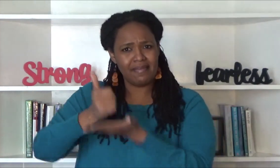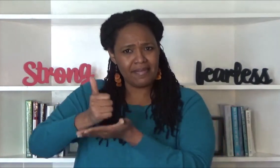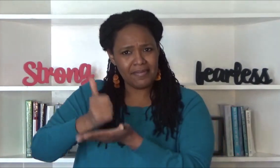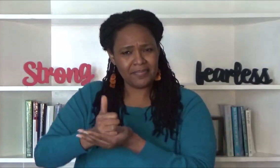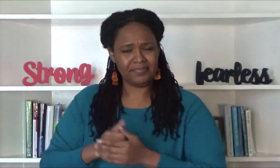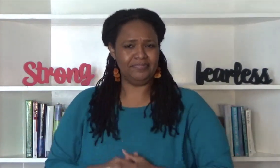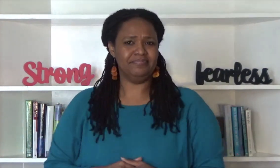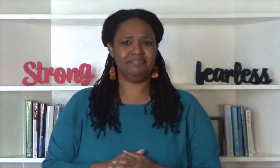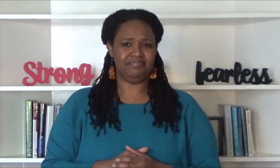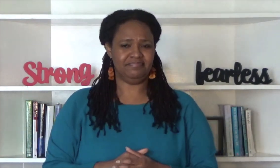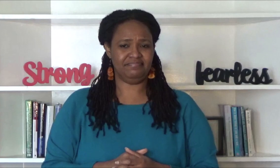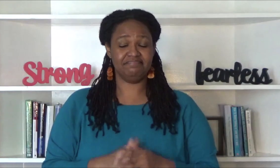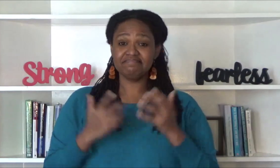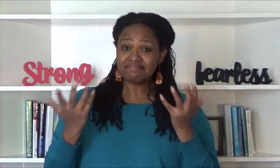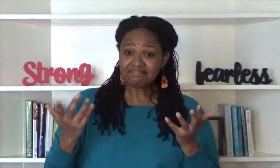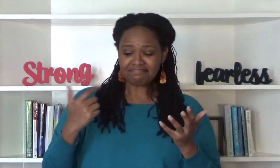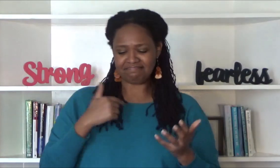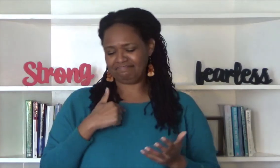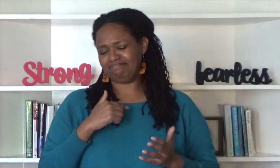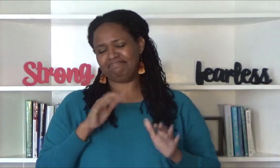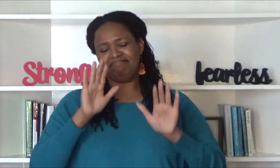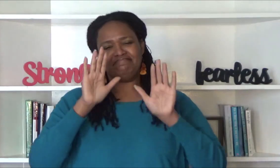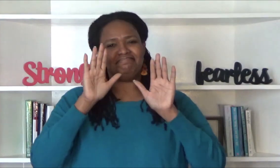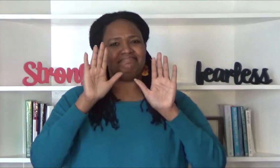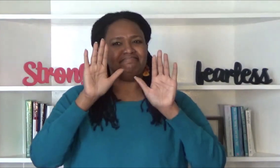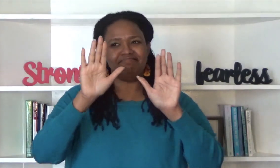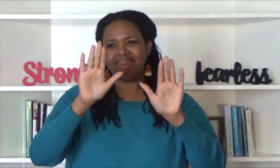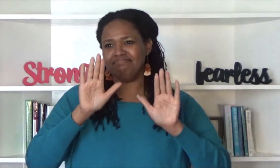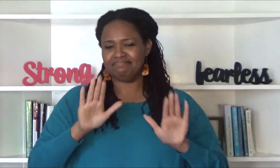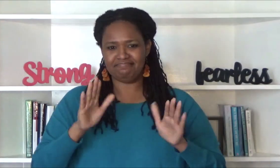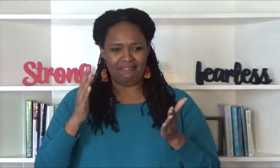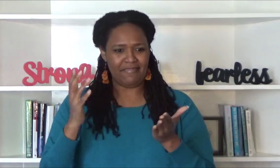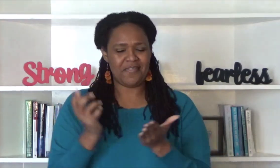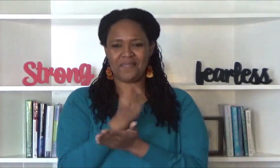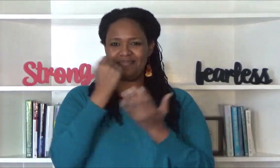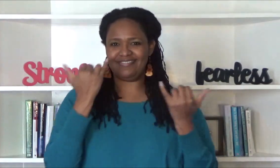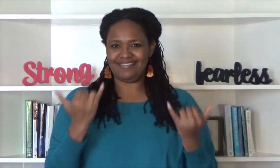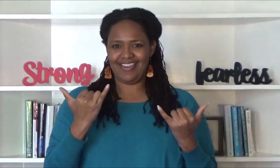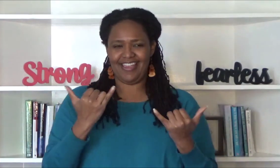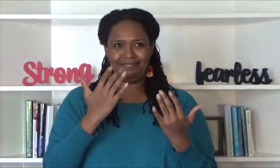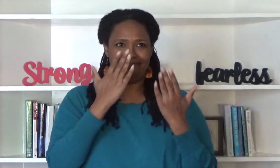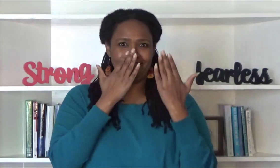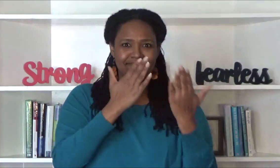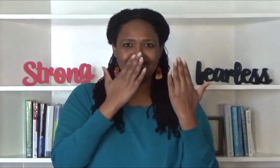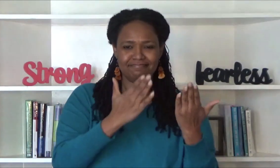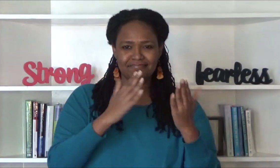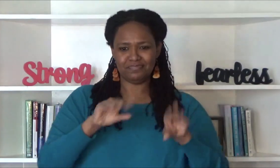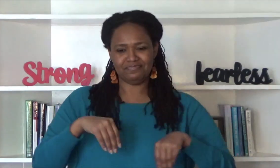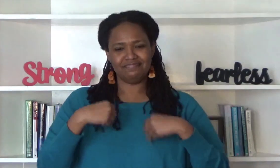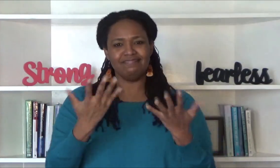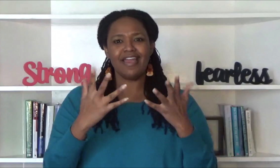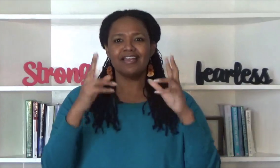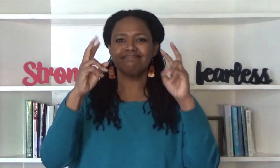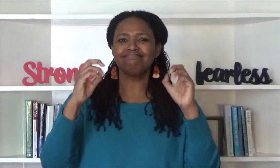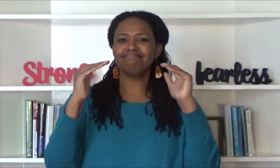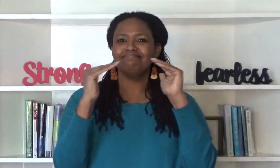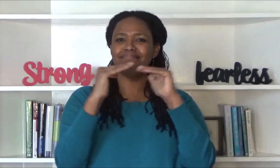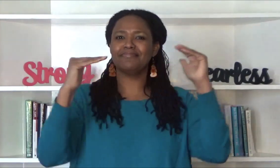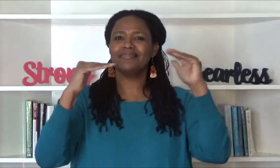so i am grateful to have this opportunity to provide equal access in this context